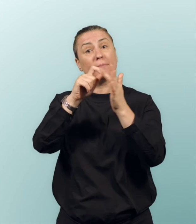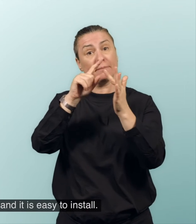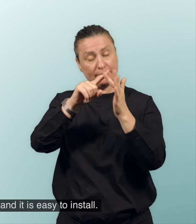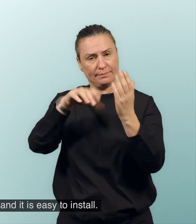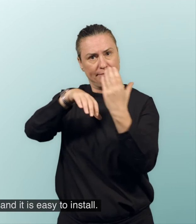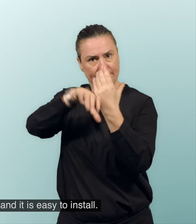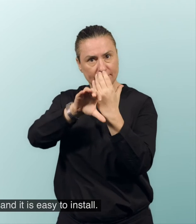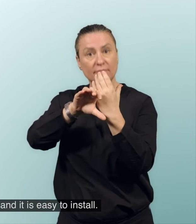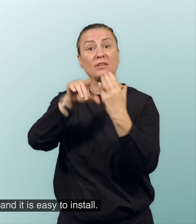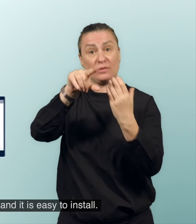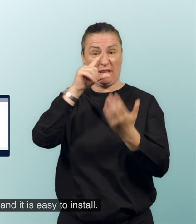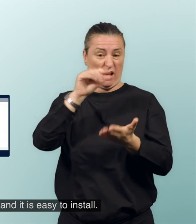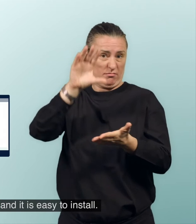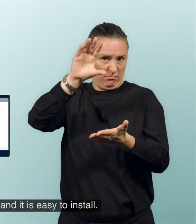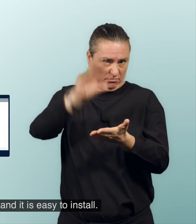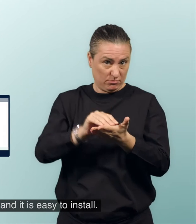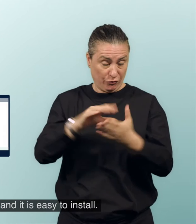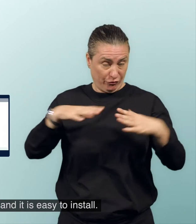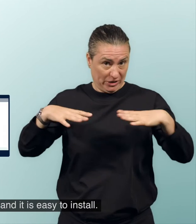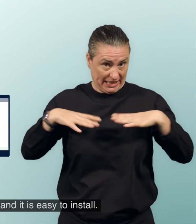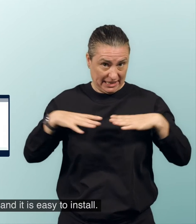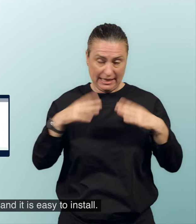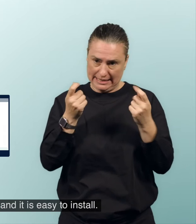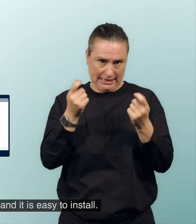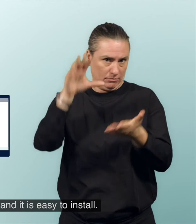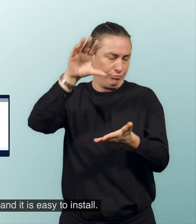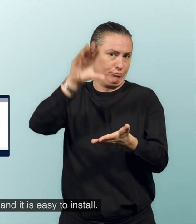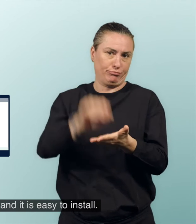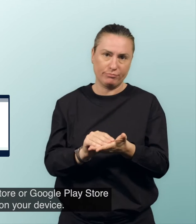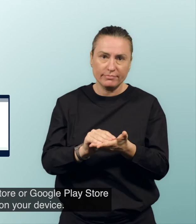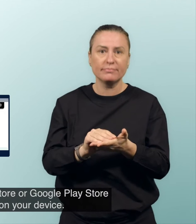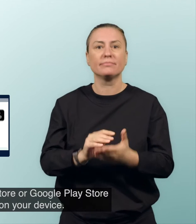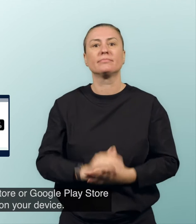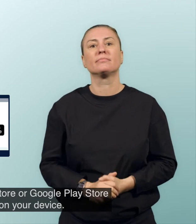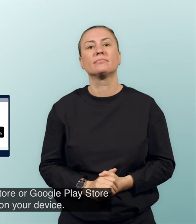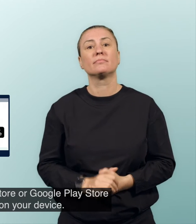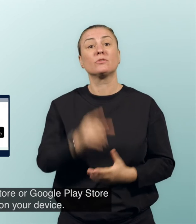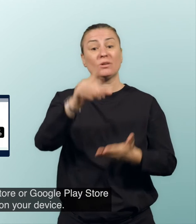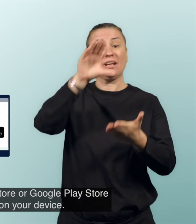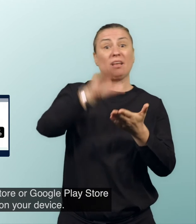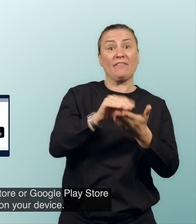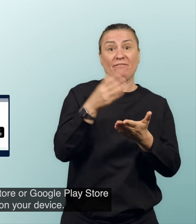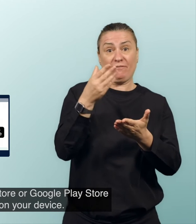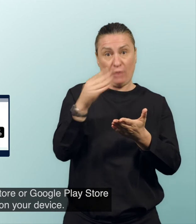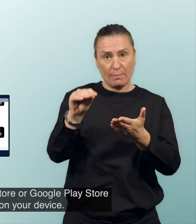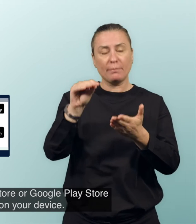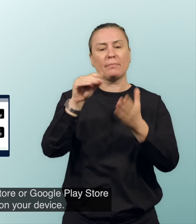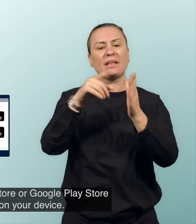Skype is a free program and it is easy to install. Just go to the Apple App Store or Google Play